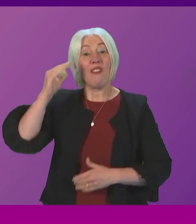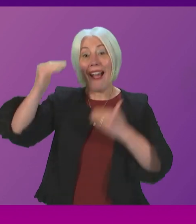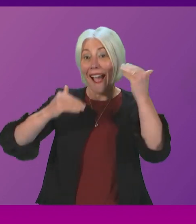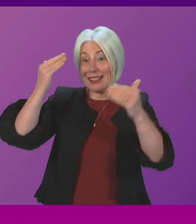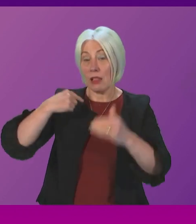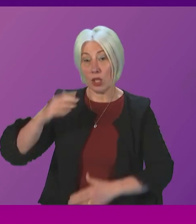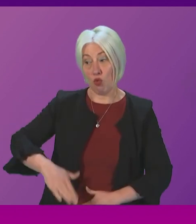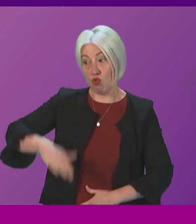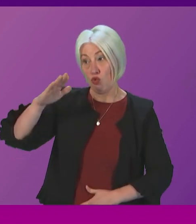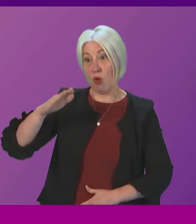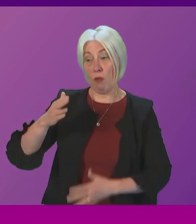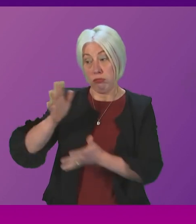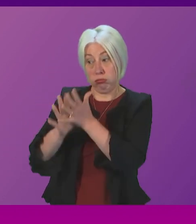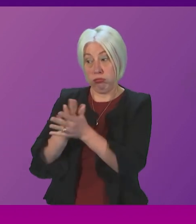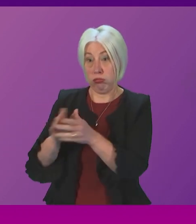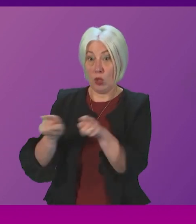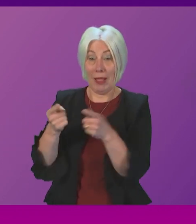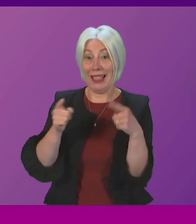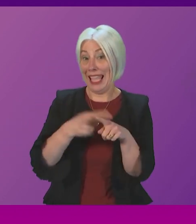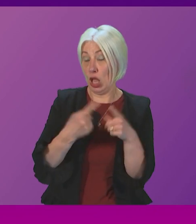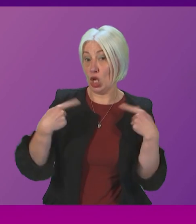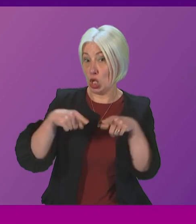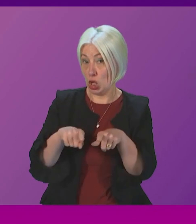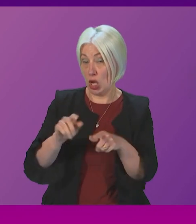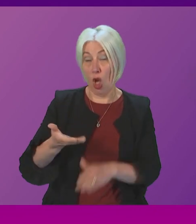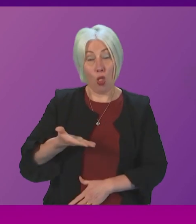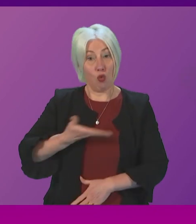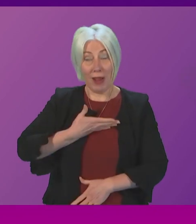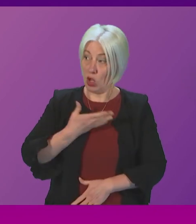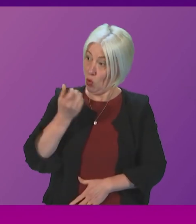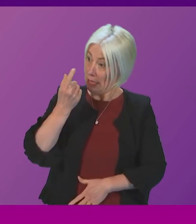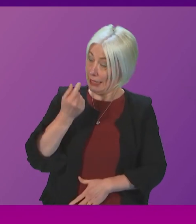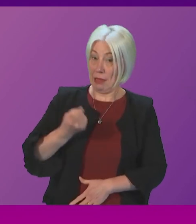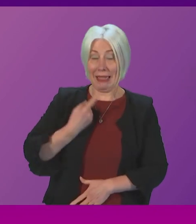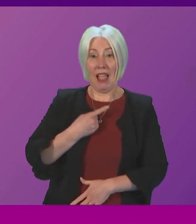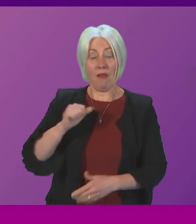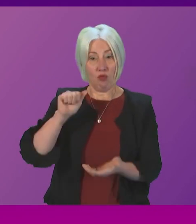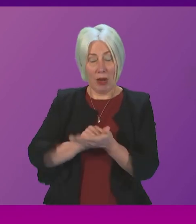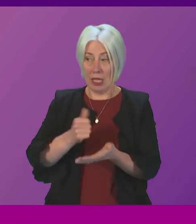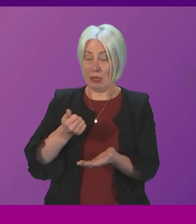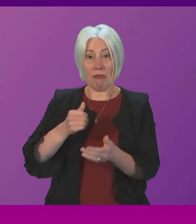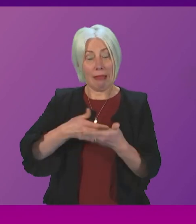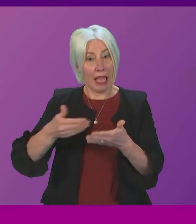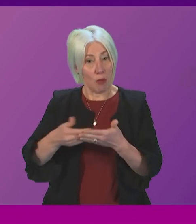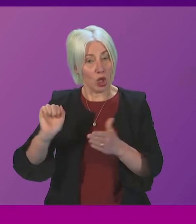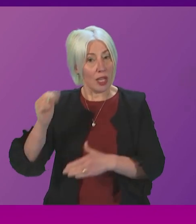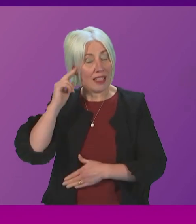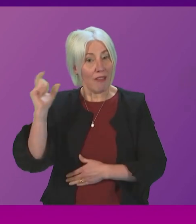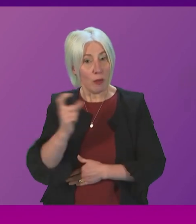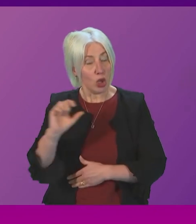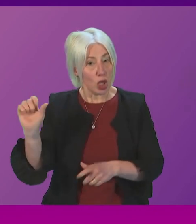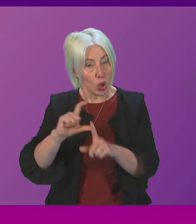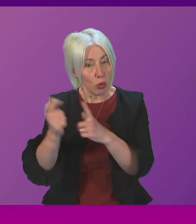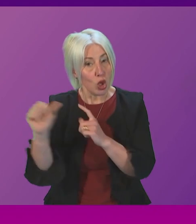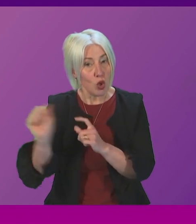learning BSL alongside English and the right to be understood in your own language cannot be understated the deaf community do deserve to feel included